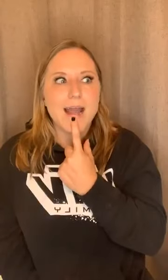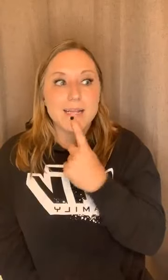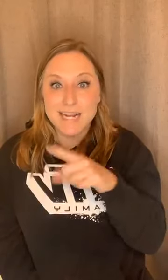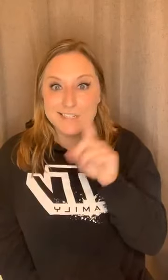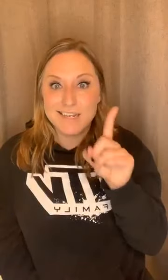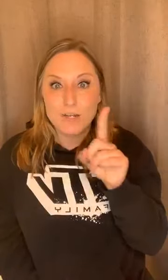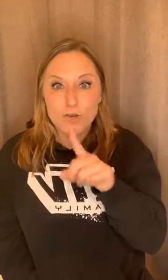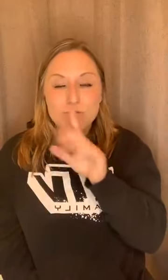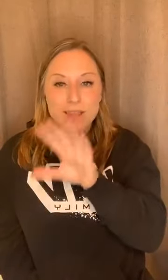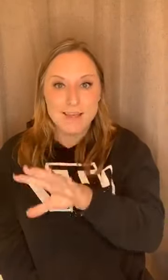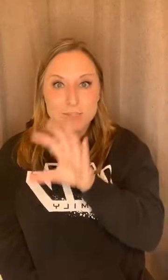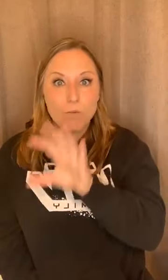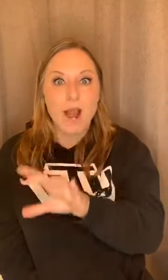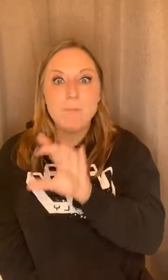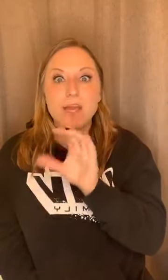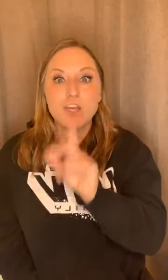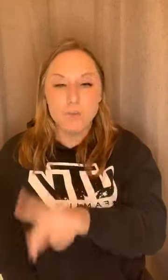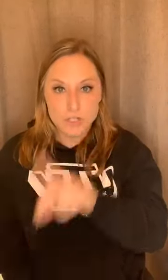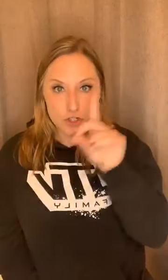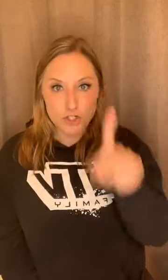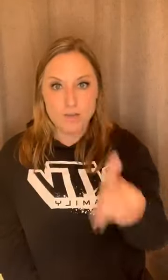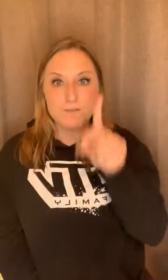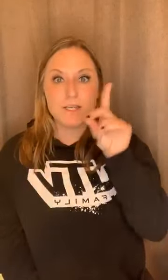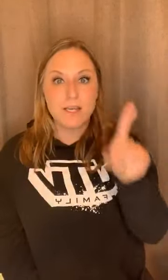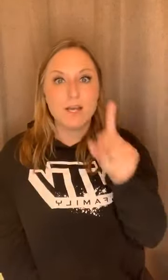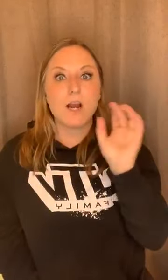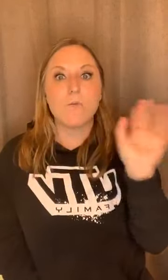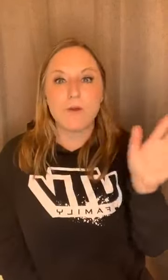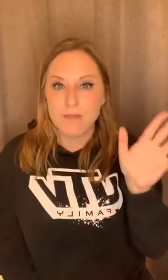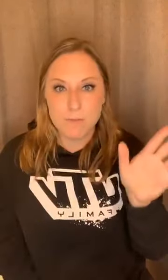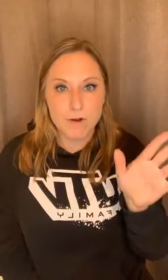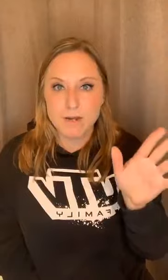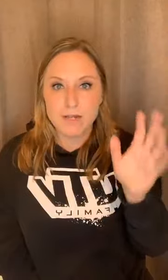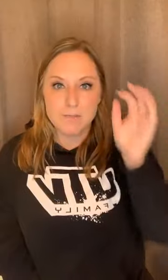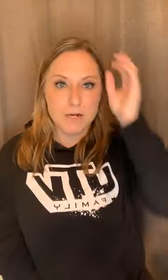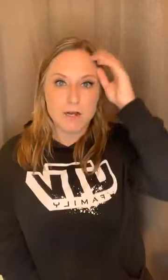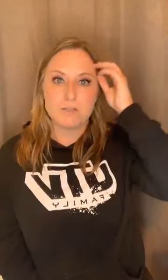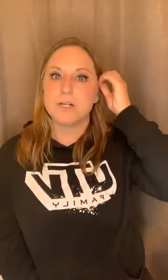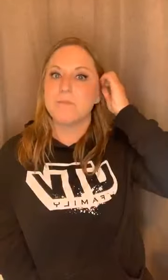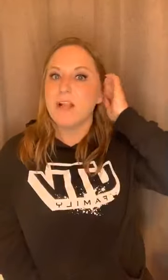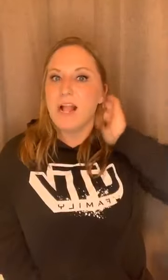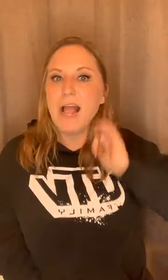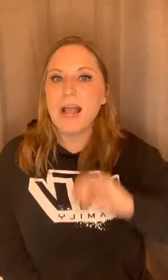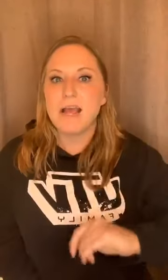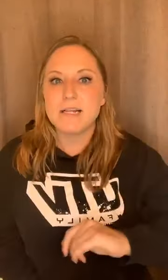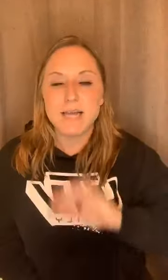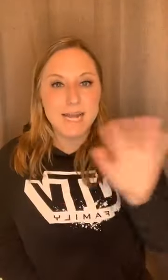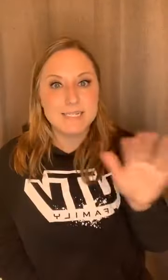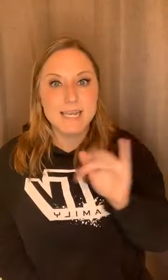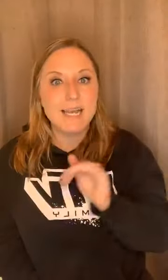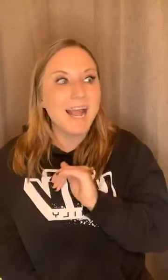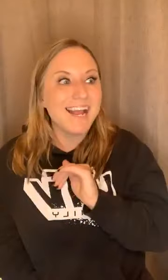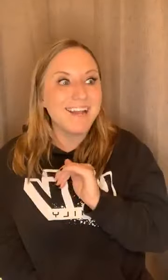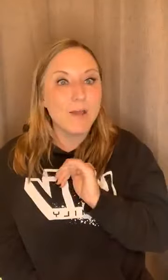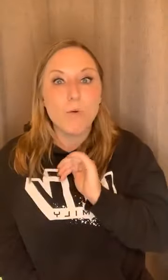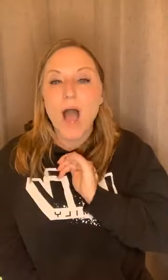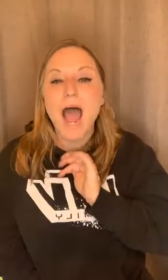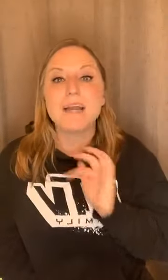I did use this, where I'm like, you need to shift here. We were at the Miranda Lambert concert and I did, and it, I had an